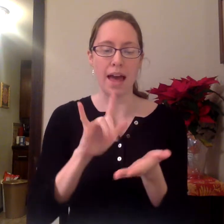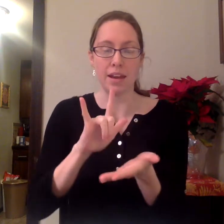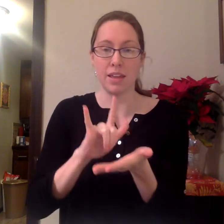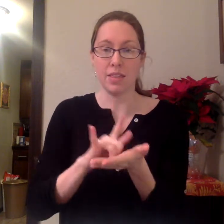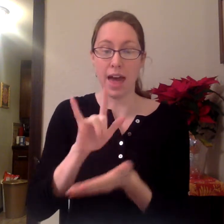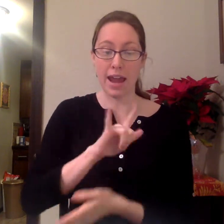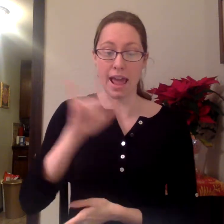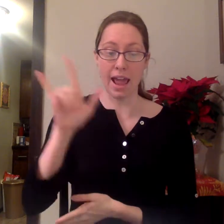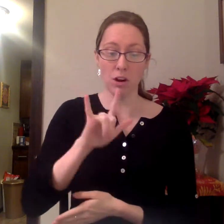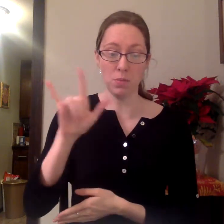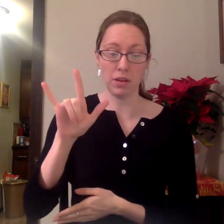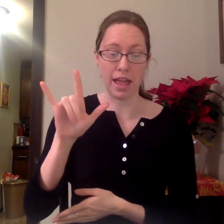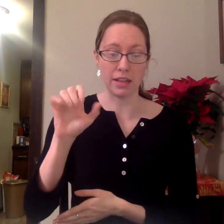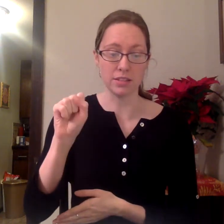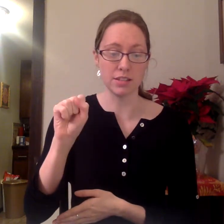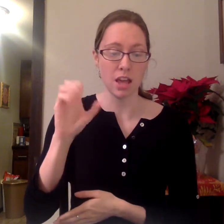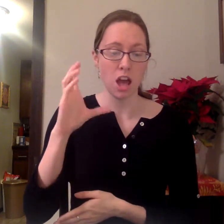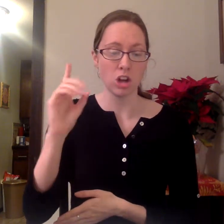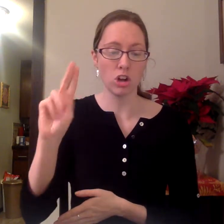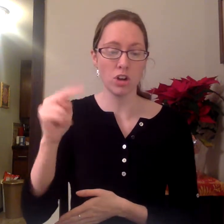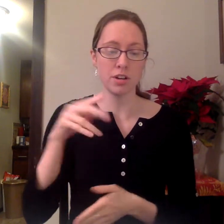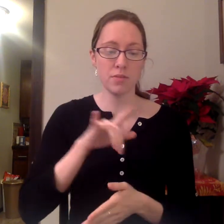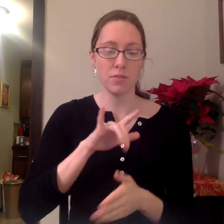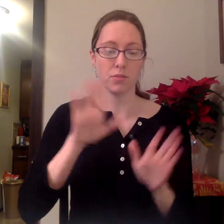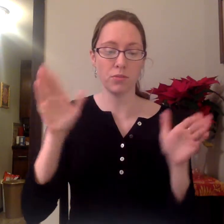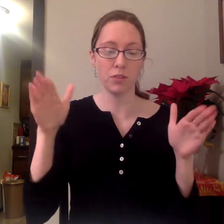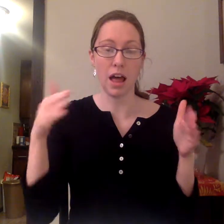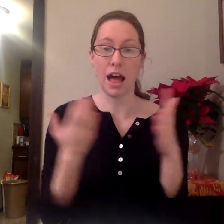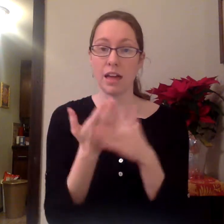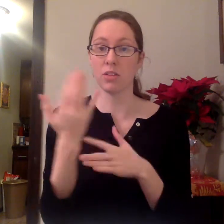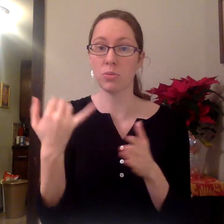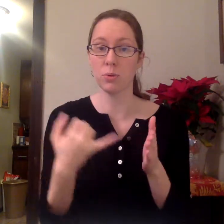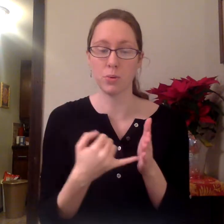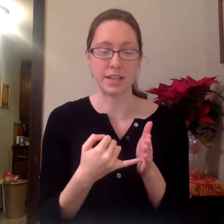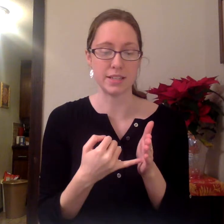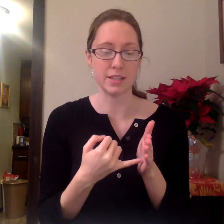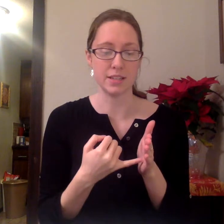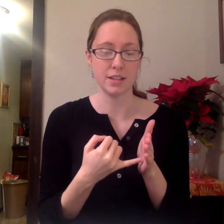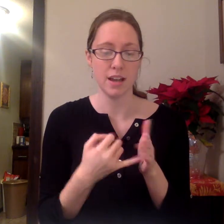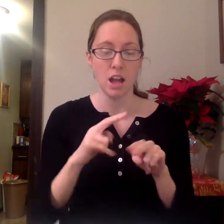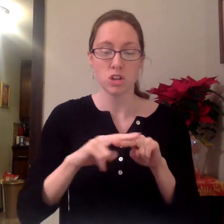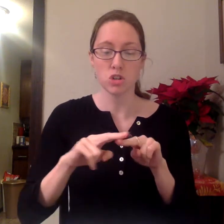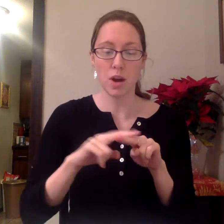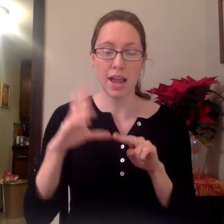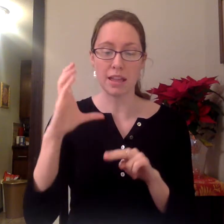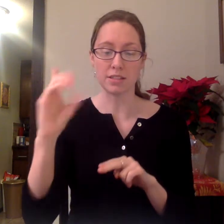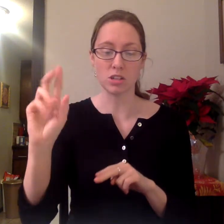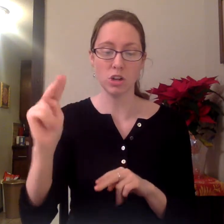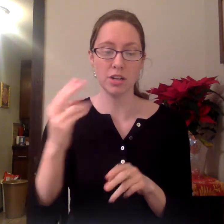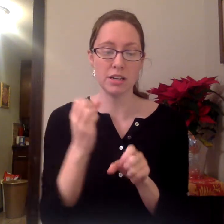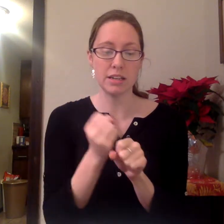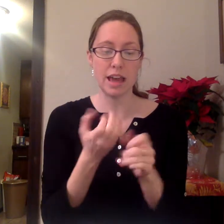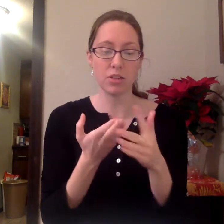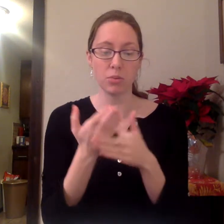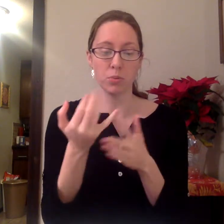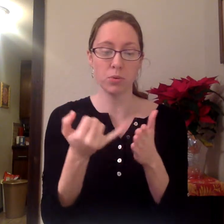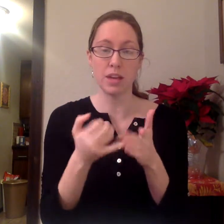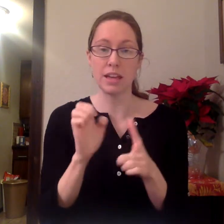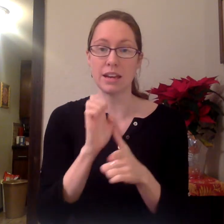that airplanes couldn't fly through it. Trains couldn't get through it